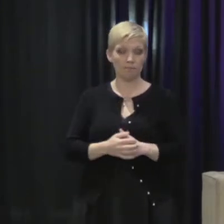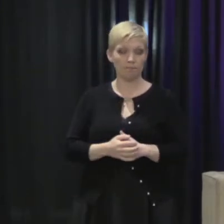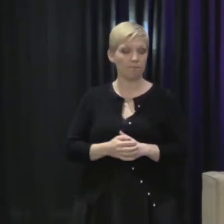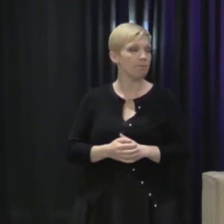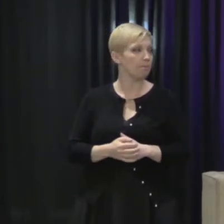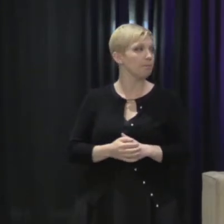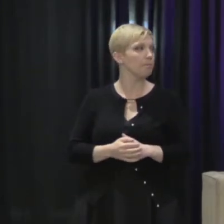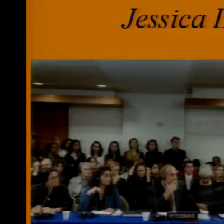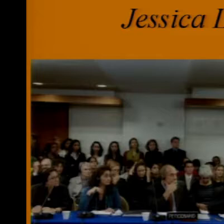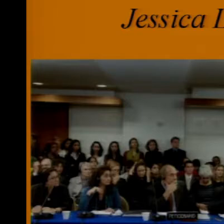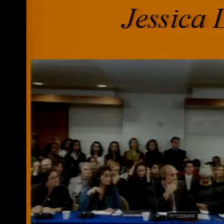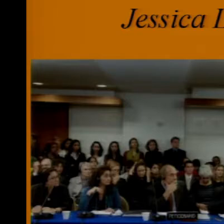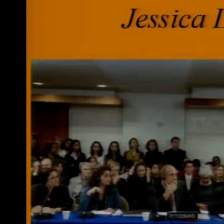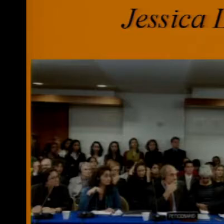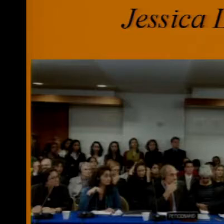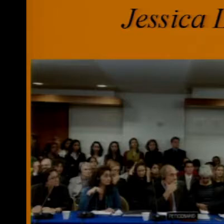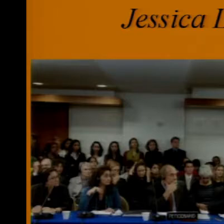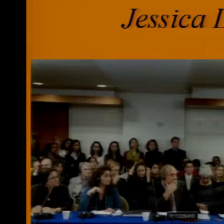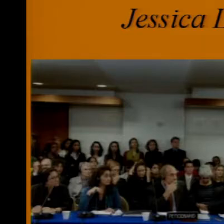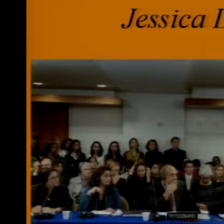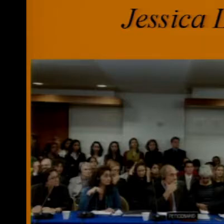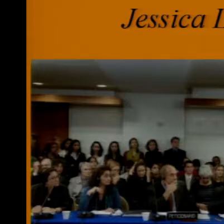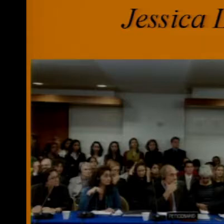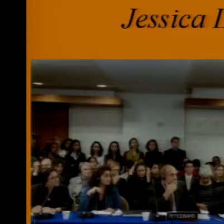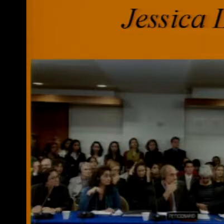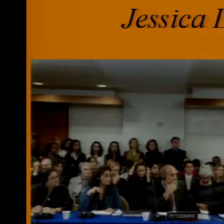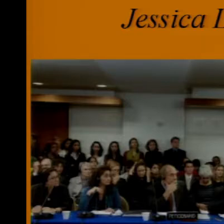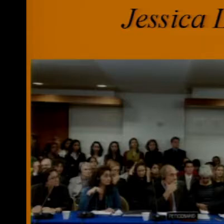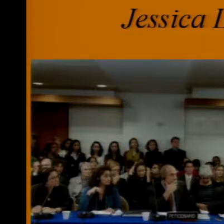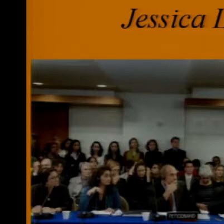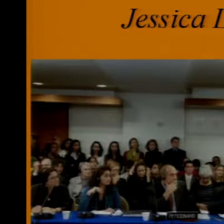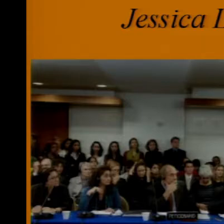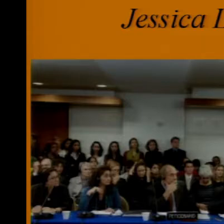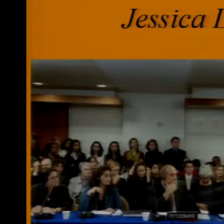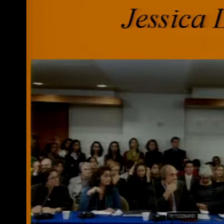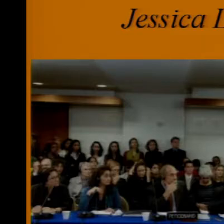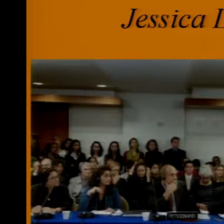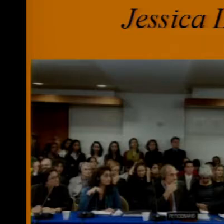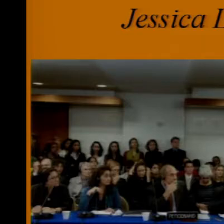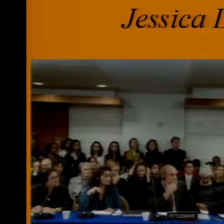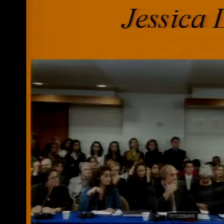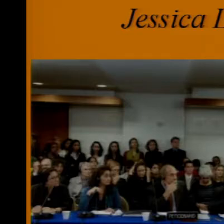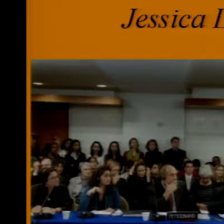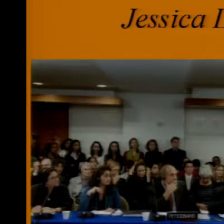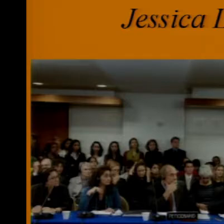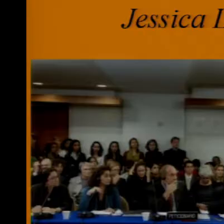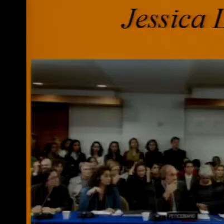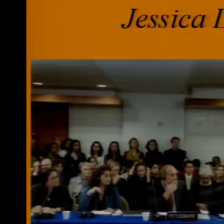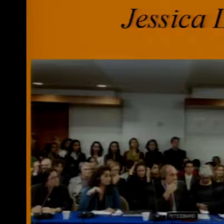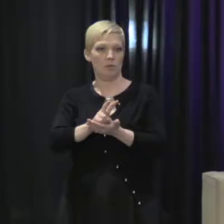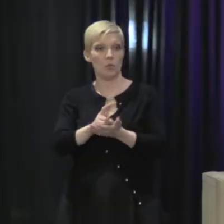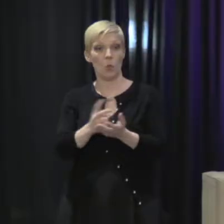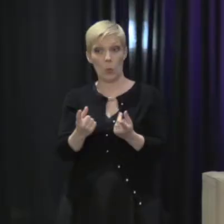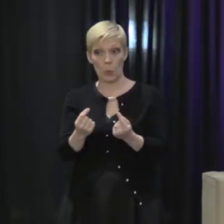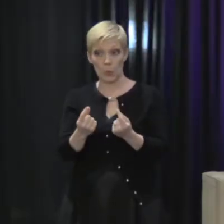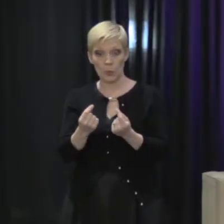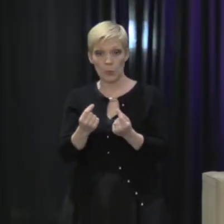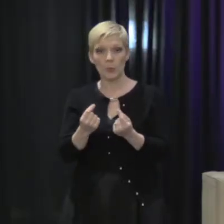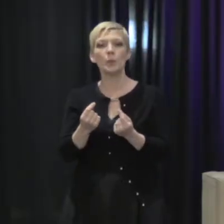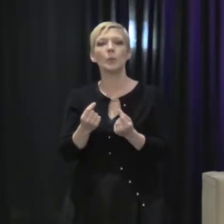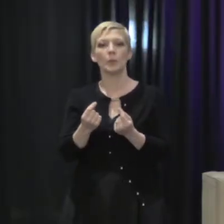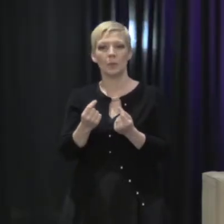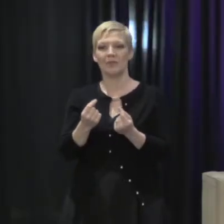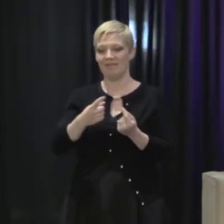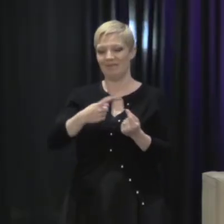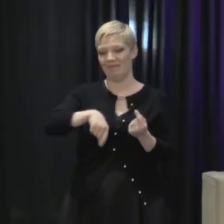So we went all the way up to the highest court in the land, the Supreme Court. We lost. So what did we do? Well, the